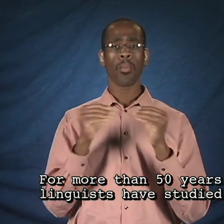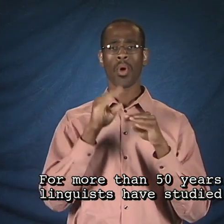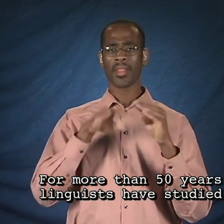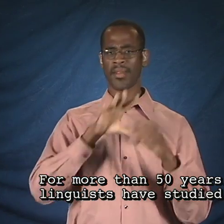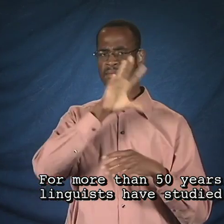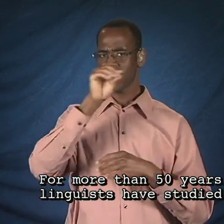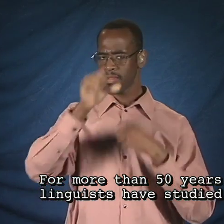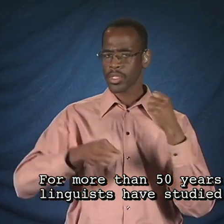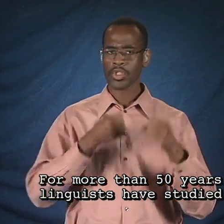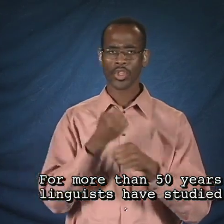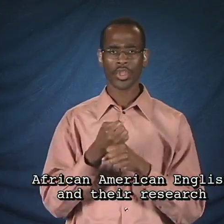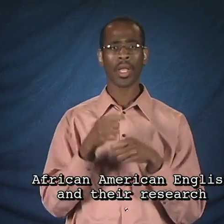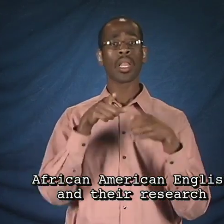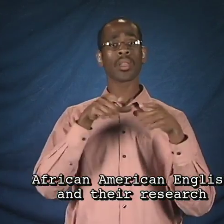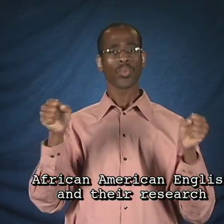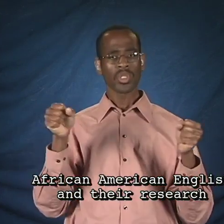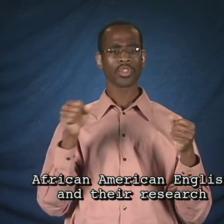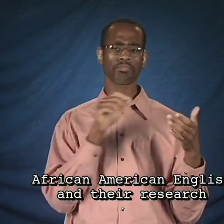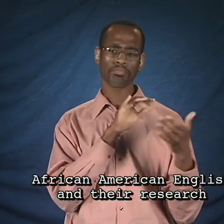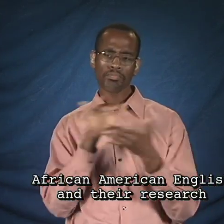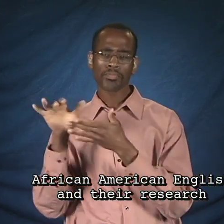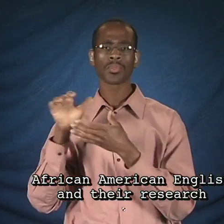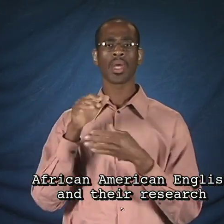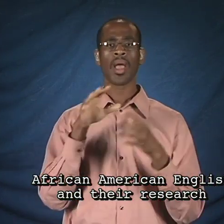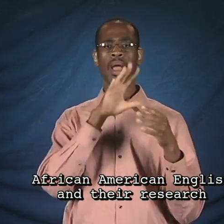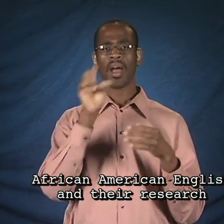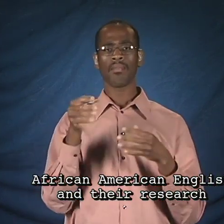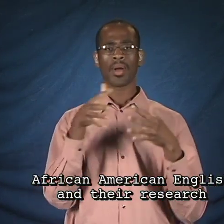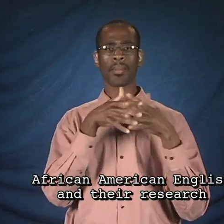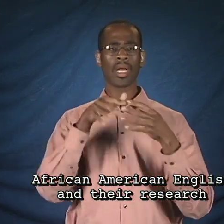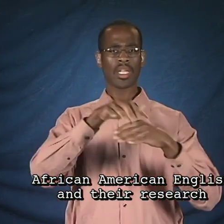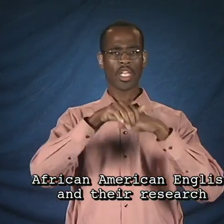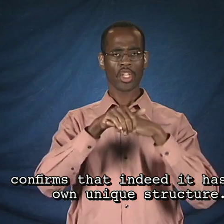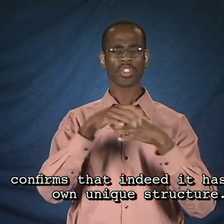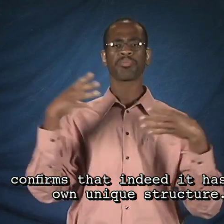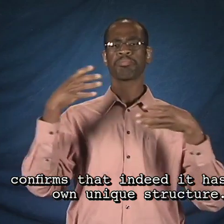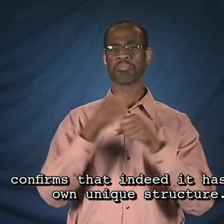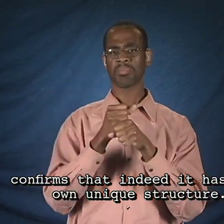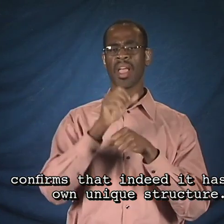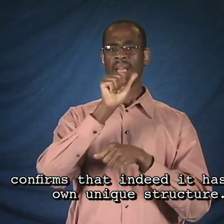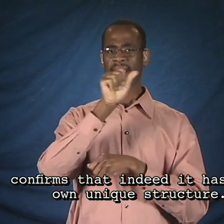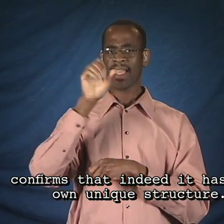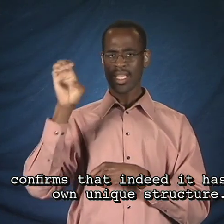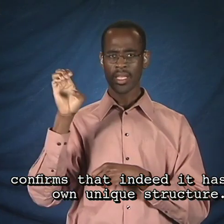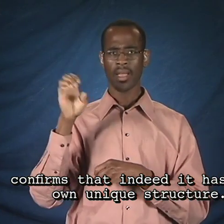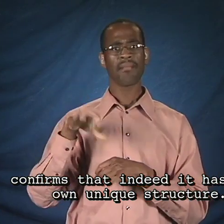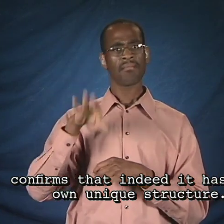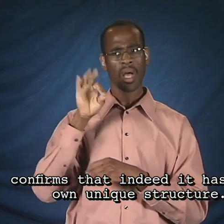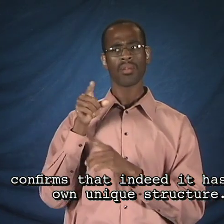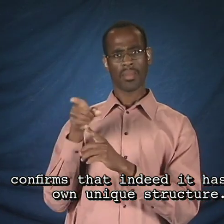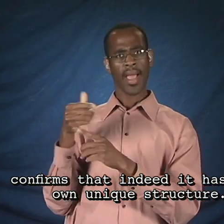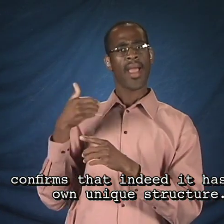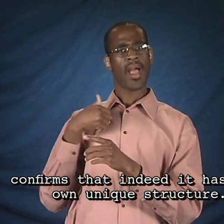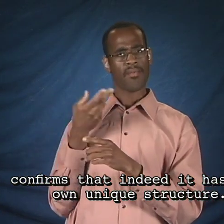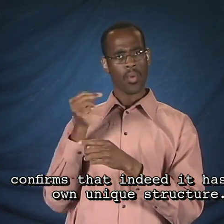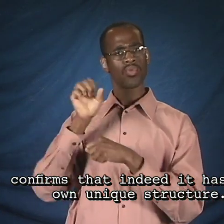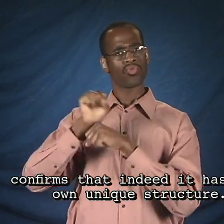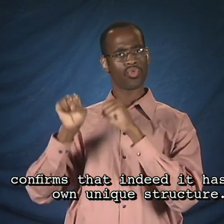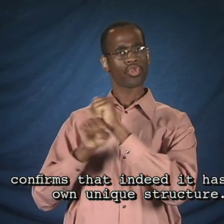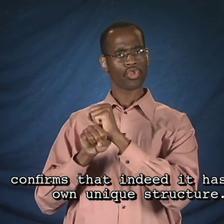linguists have studied African American English, and their research confirms that indeed it has its own unique